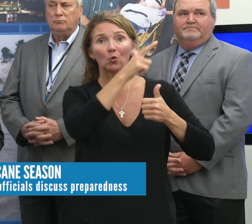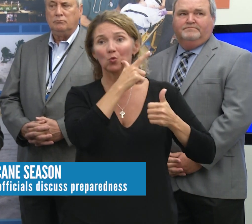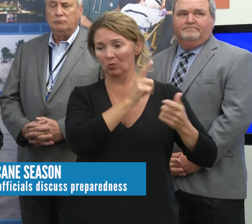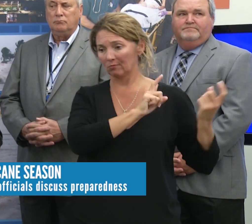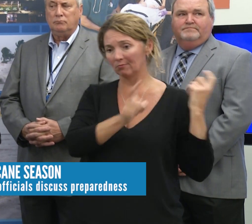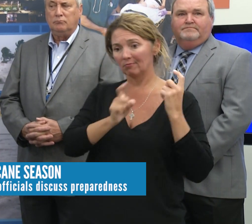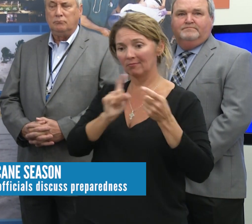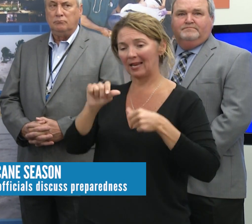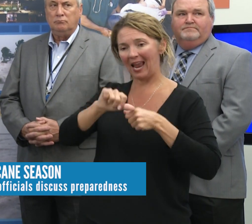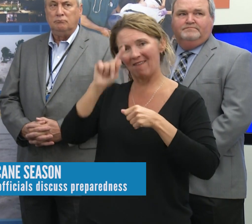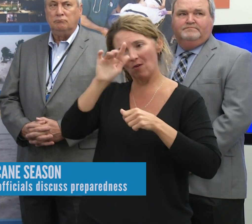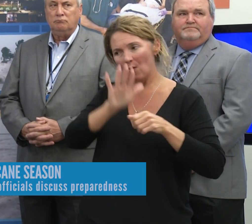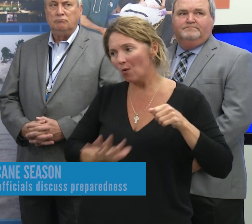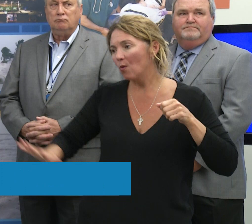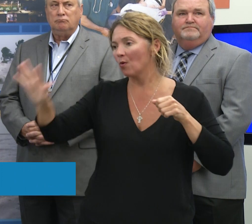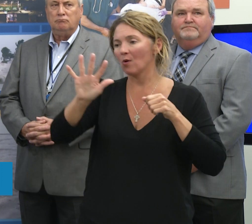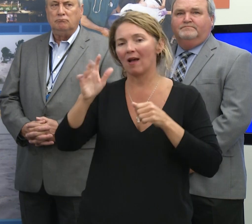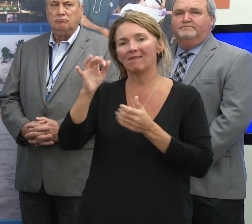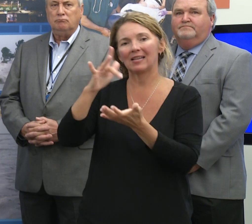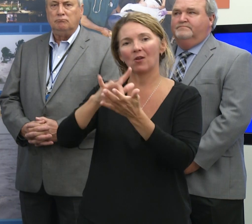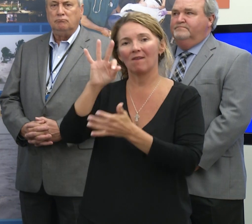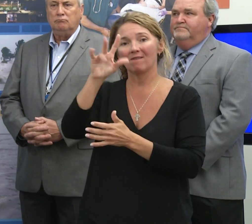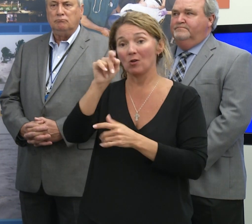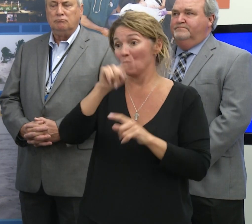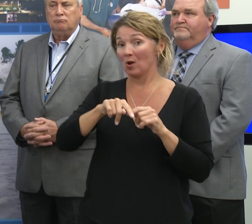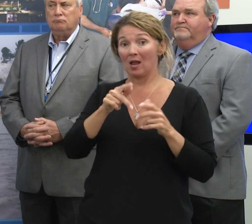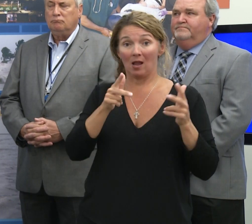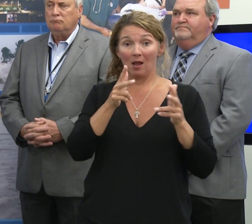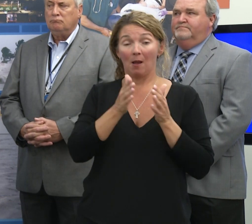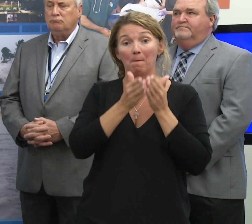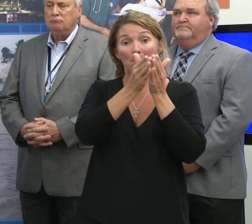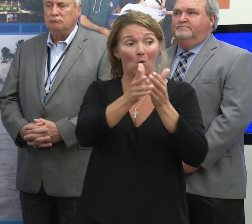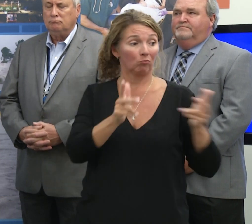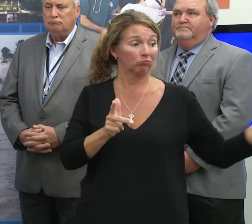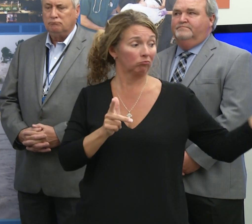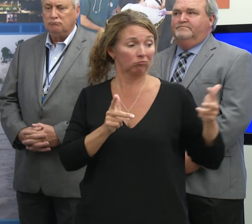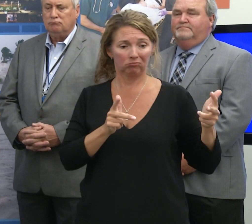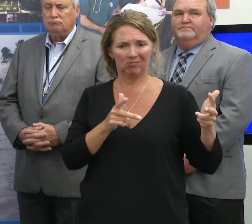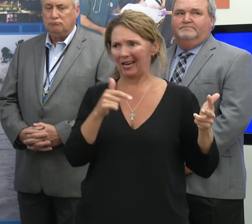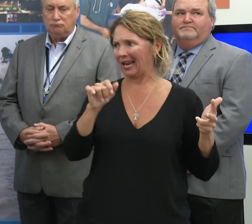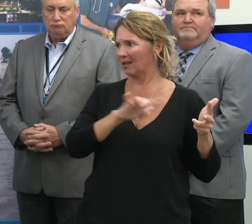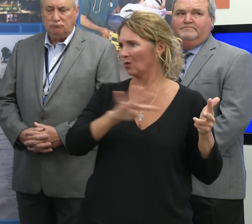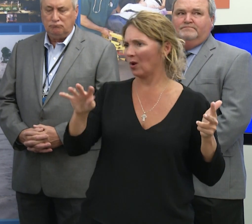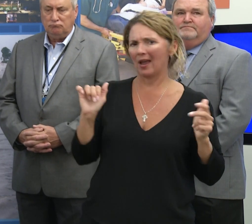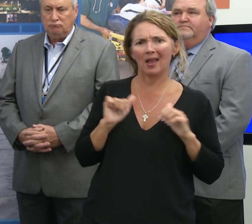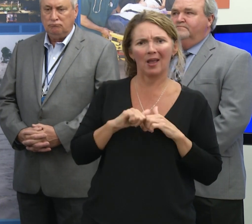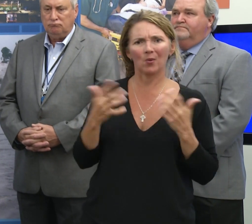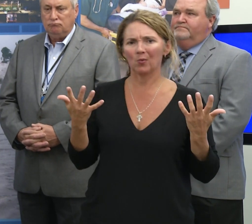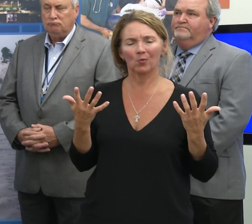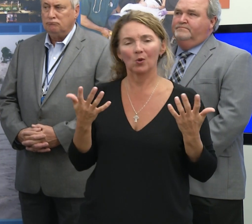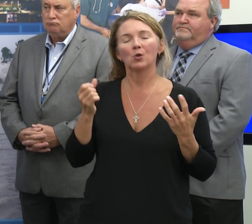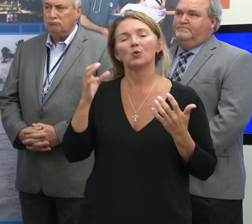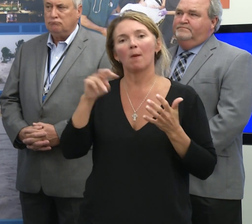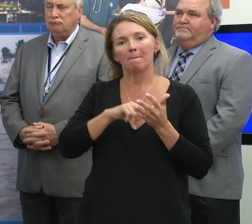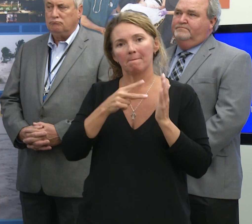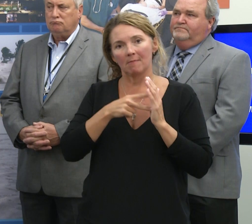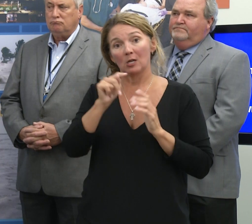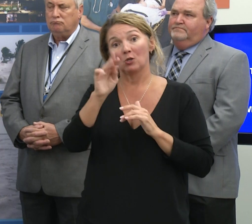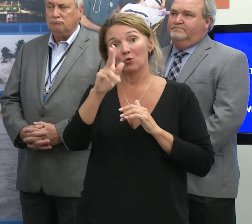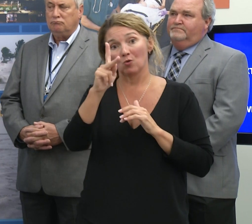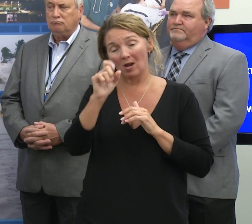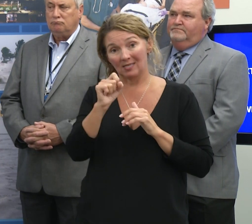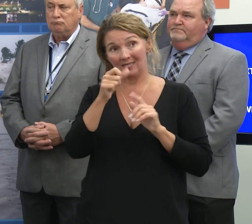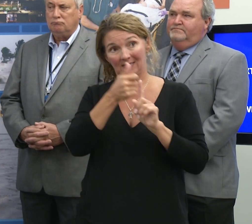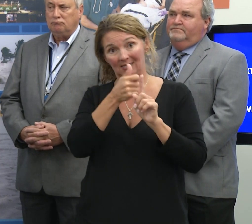of gas to all of Central Florida. And if you can't get a ship in there, you can't get gas out. And so what they had to do is run the trucks